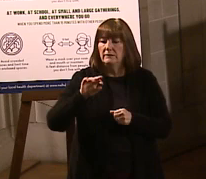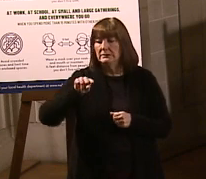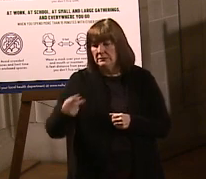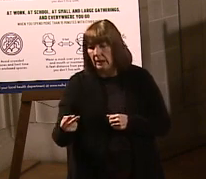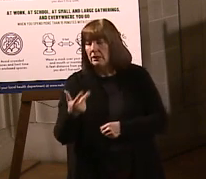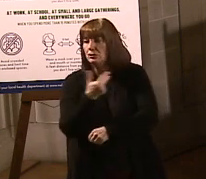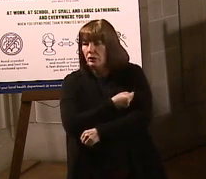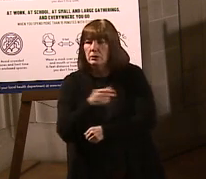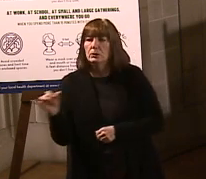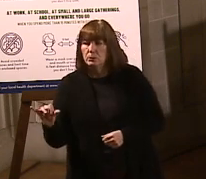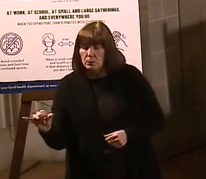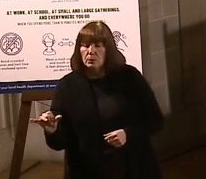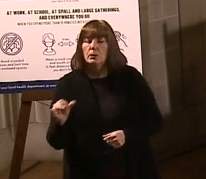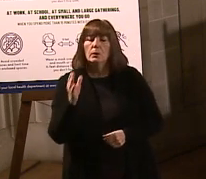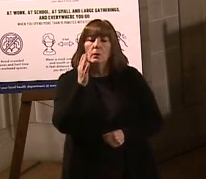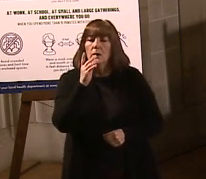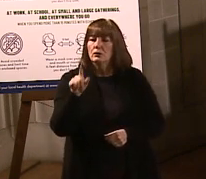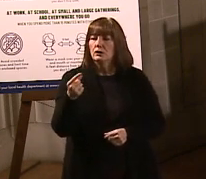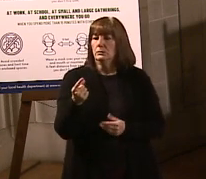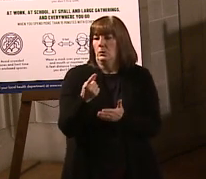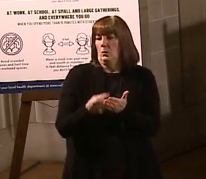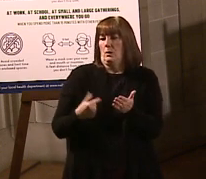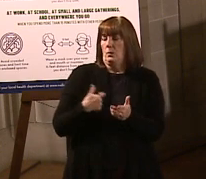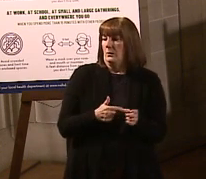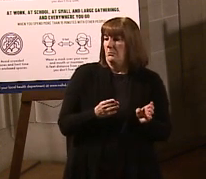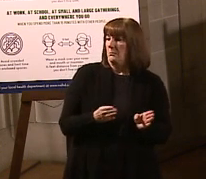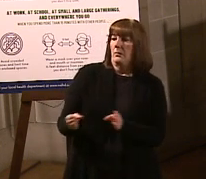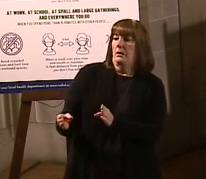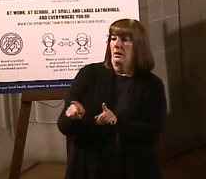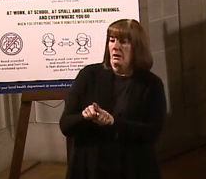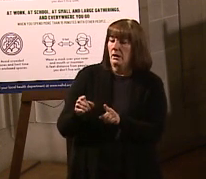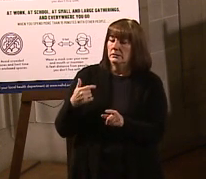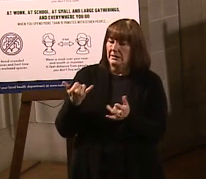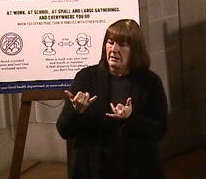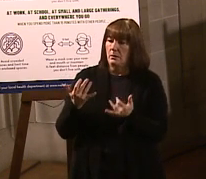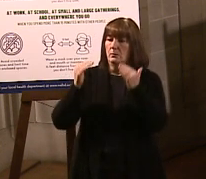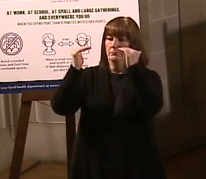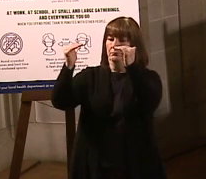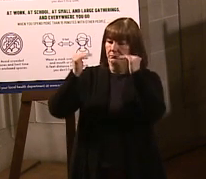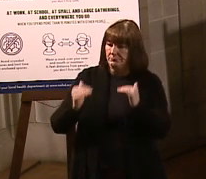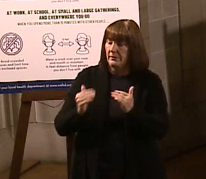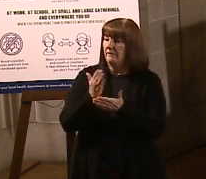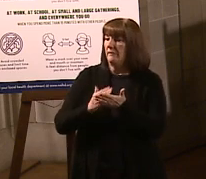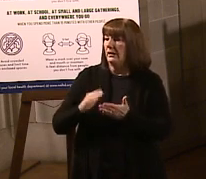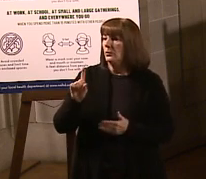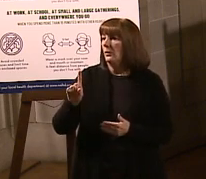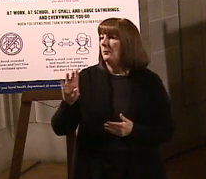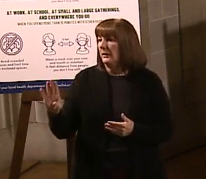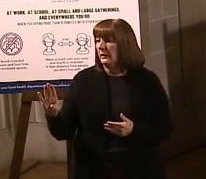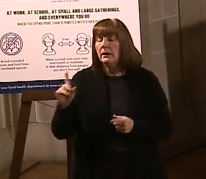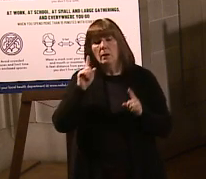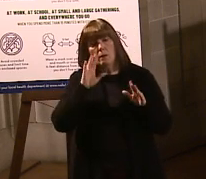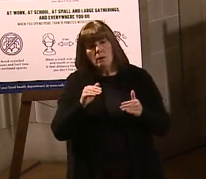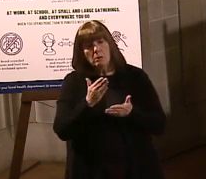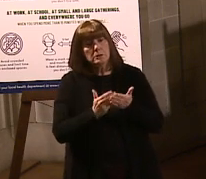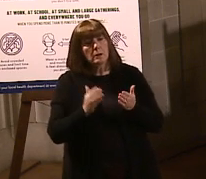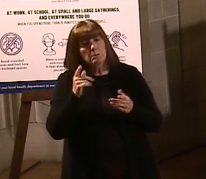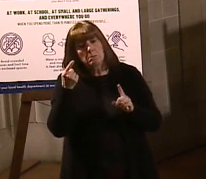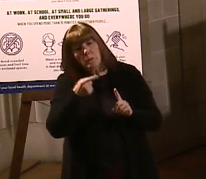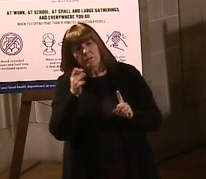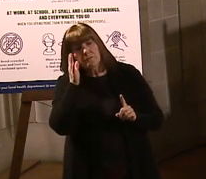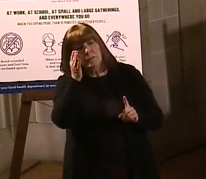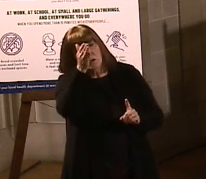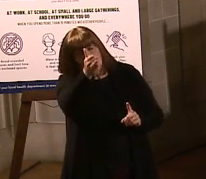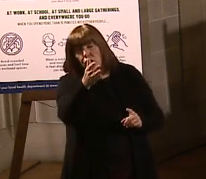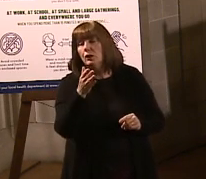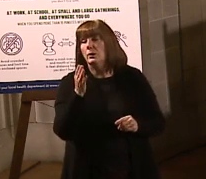doses as well. So that will just be what we're going to plan on as we move through phase 1B. So obviously we do hope at some point in the future we